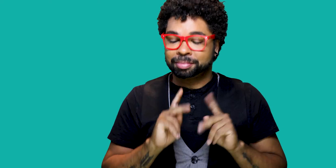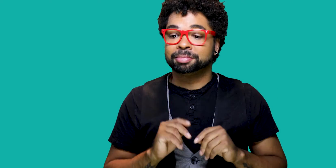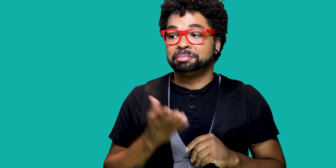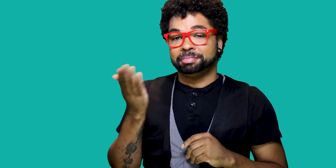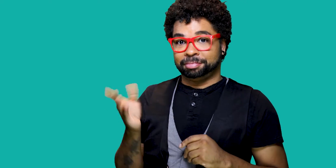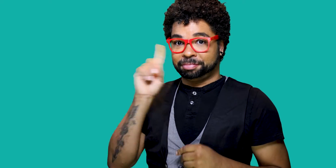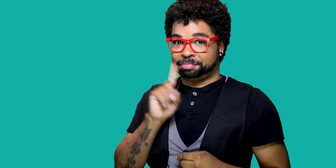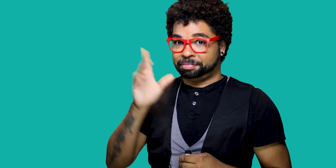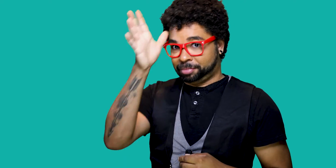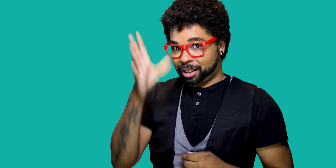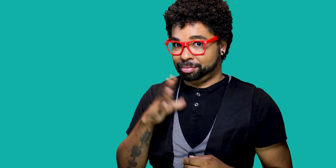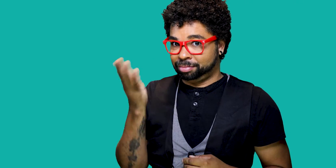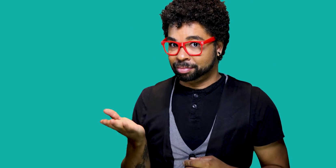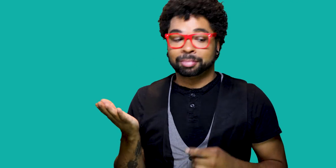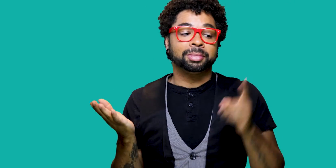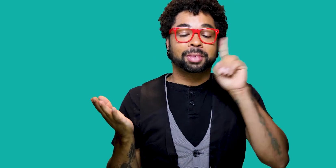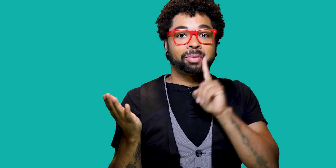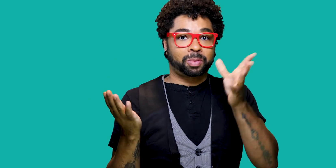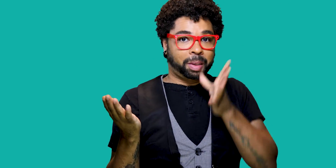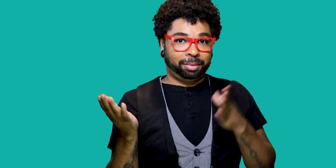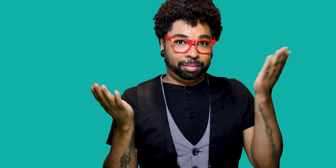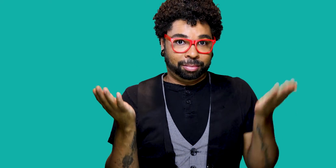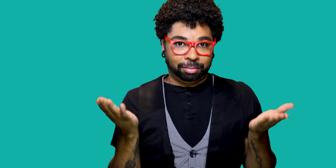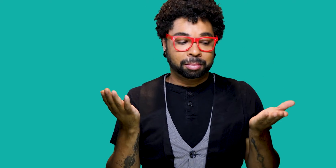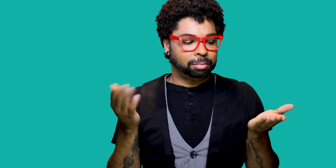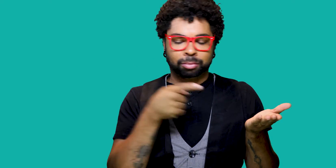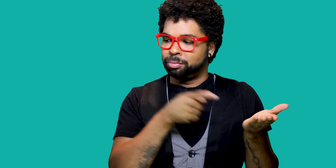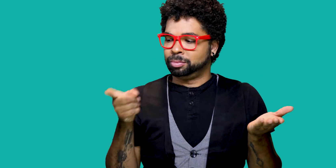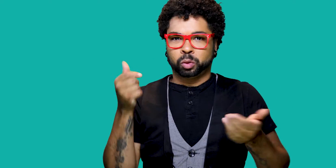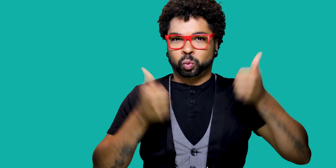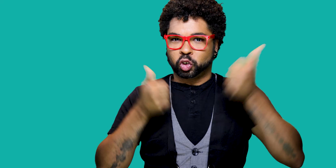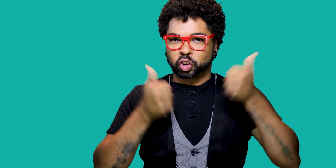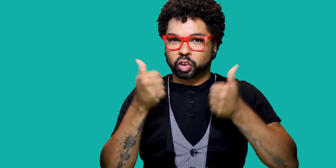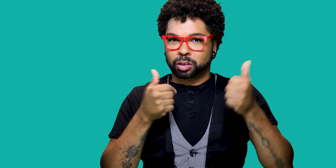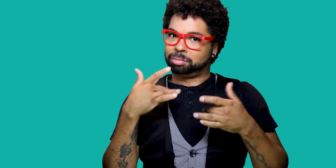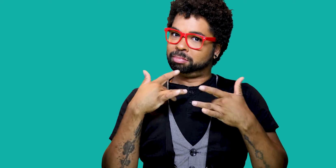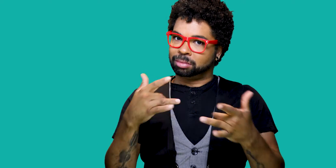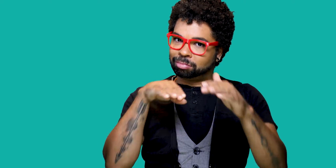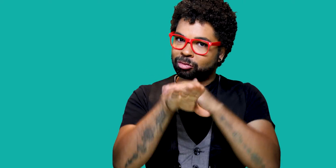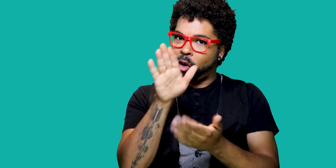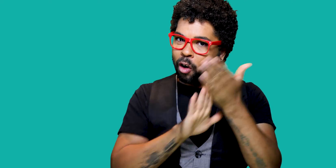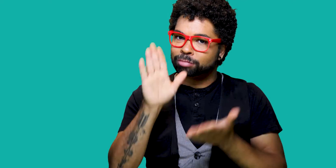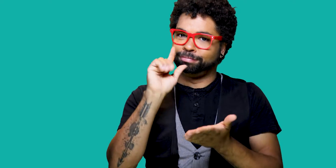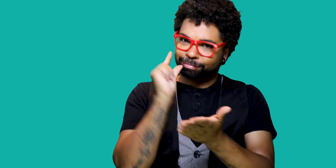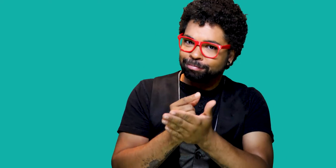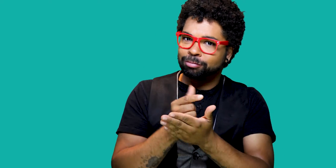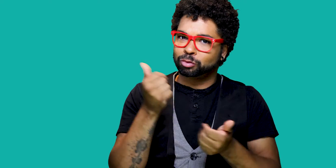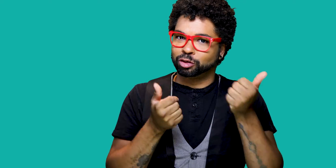based on gender within the Deaf population. If you had to guess, do you think there are higher enrollment and graduation rates for Deaf men